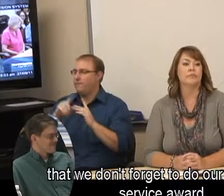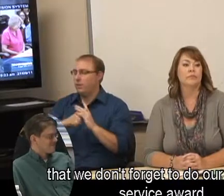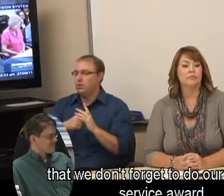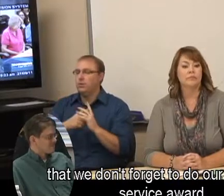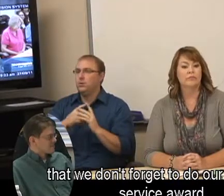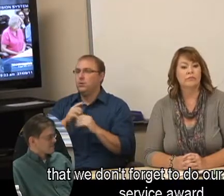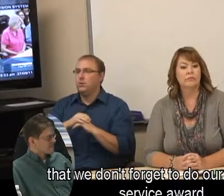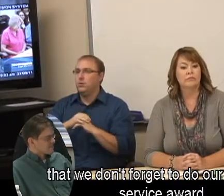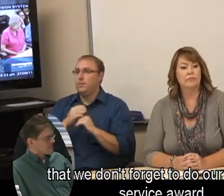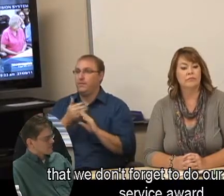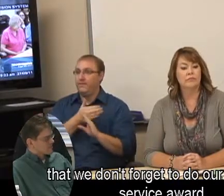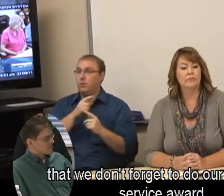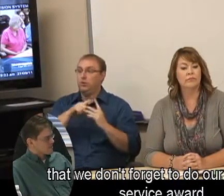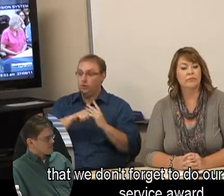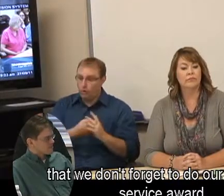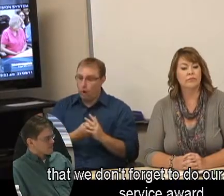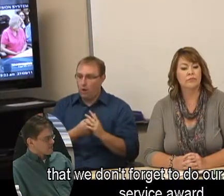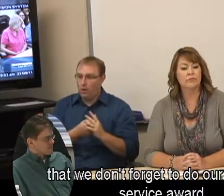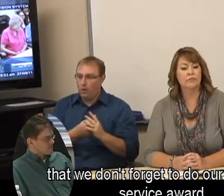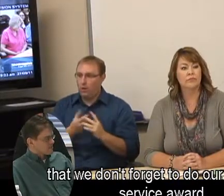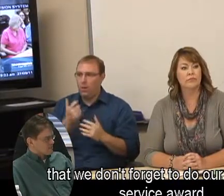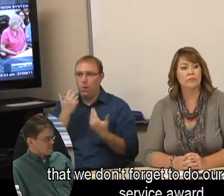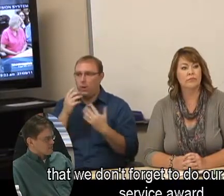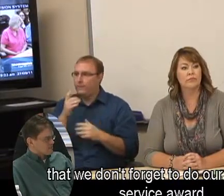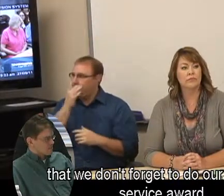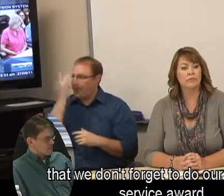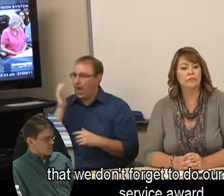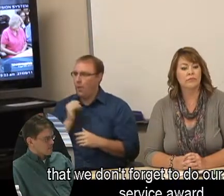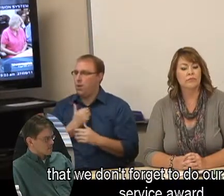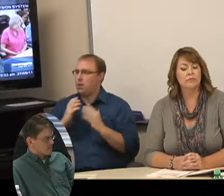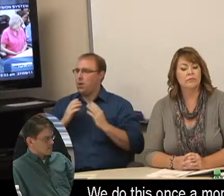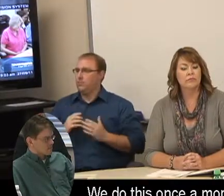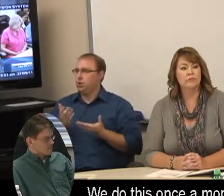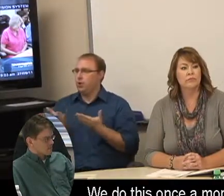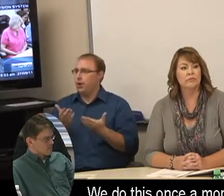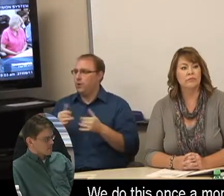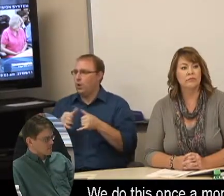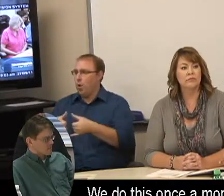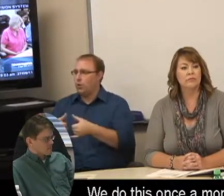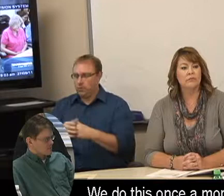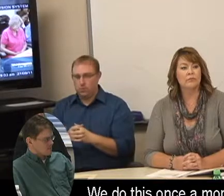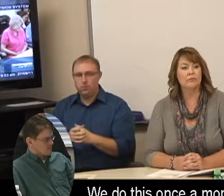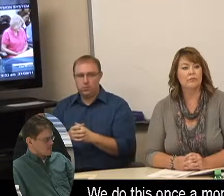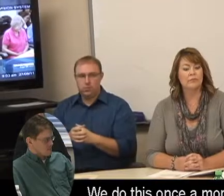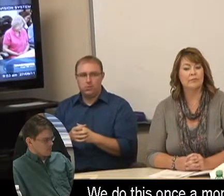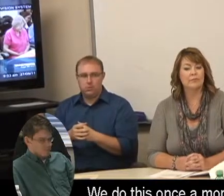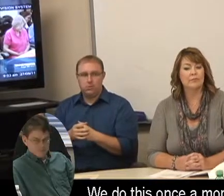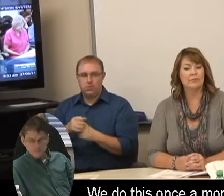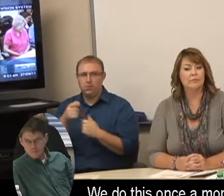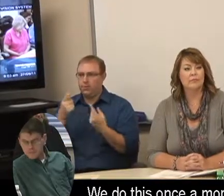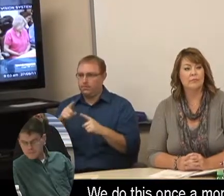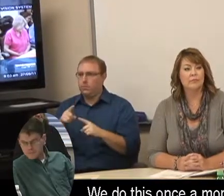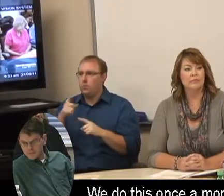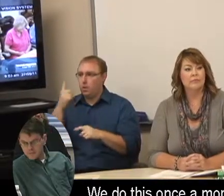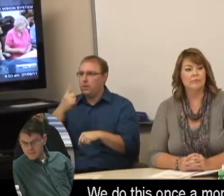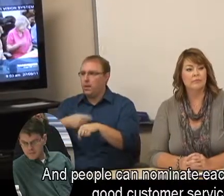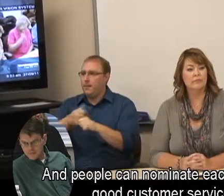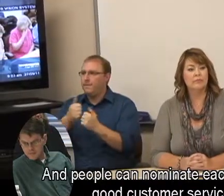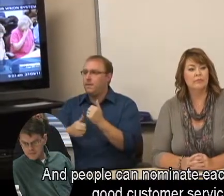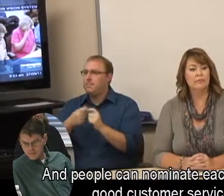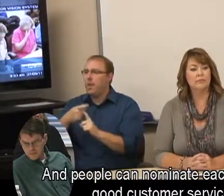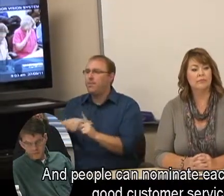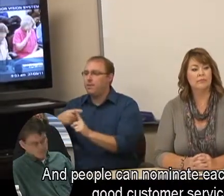I want to make sure we don't forget to do our customer service award. We do this once a month, and